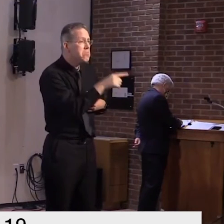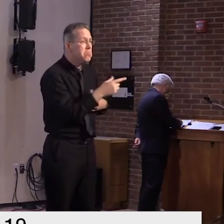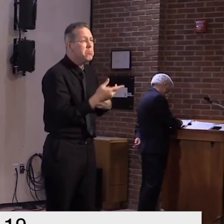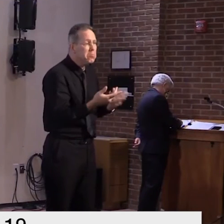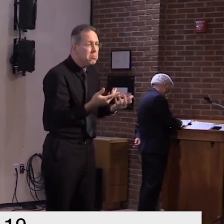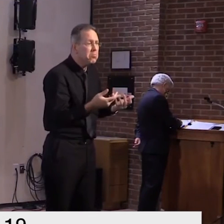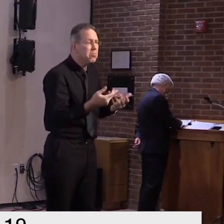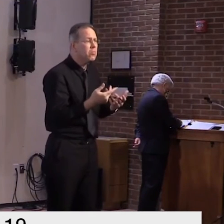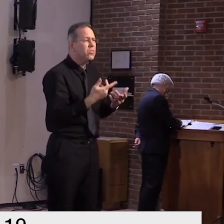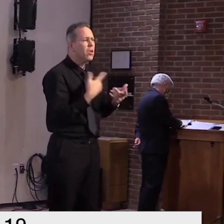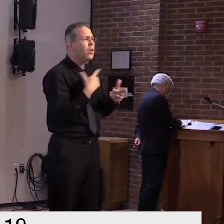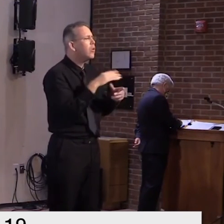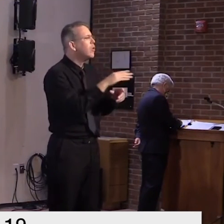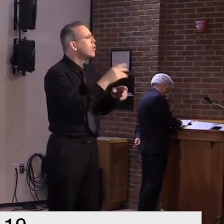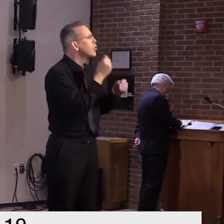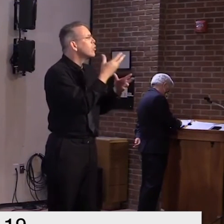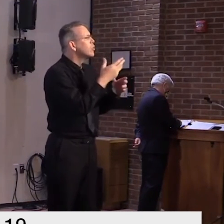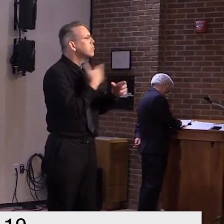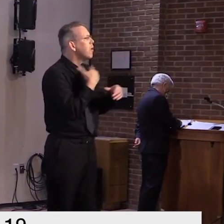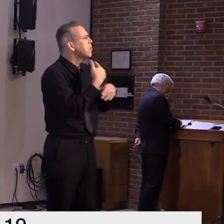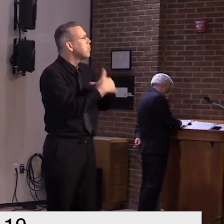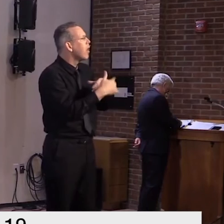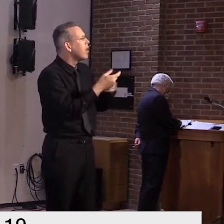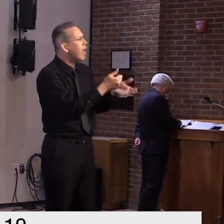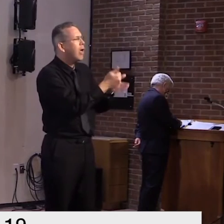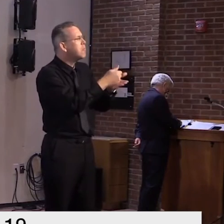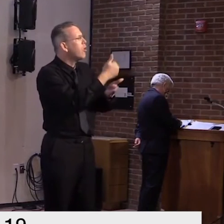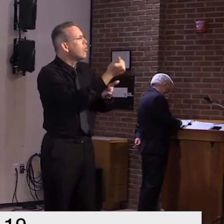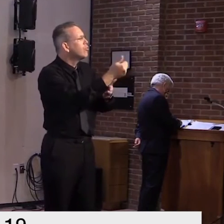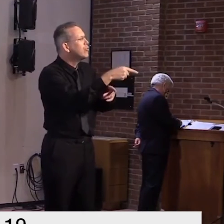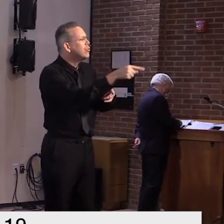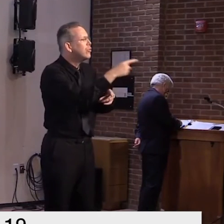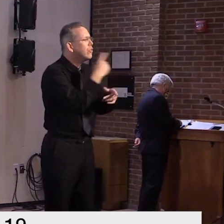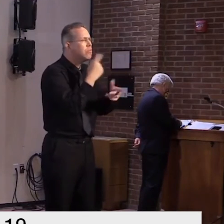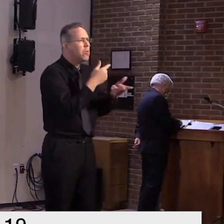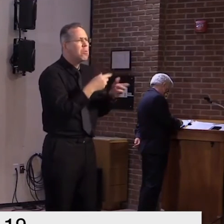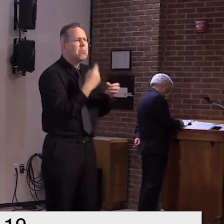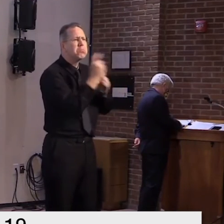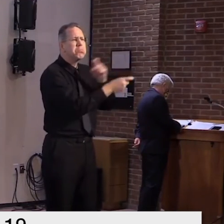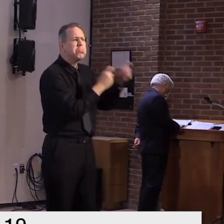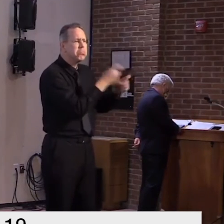i think that would be a very valid approach to be taken